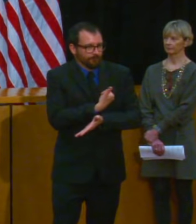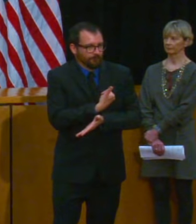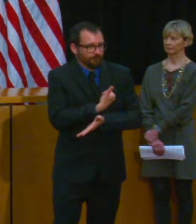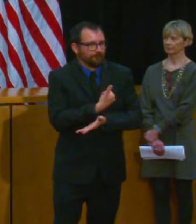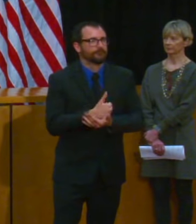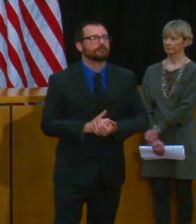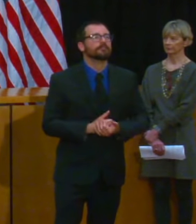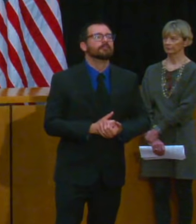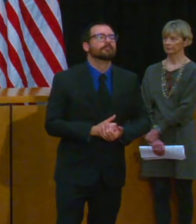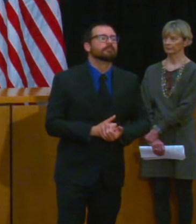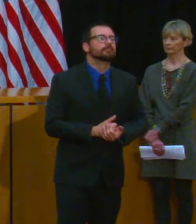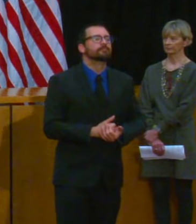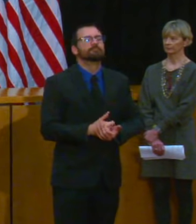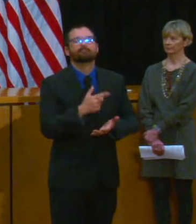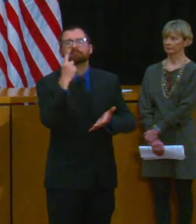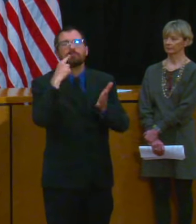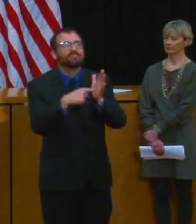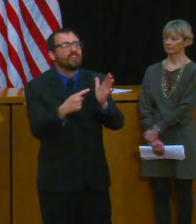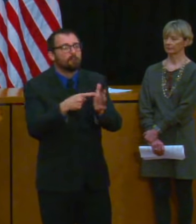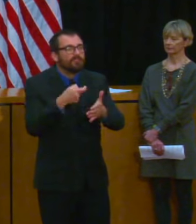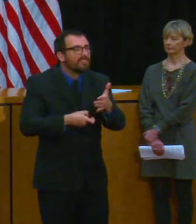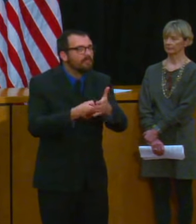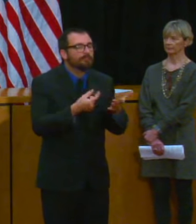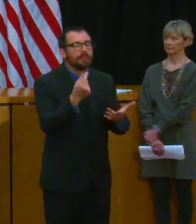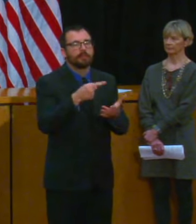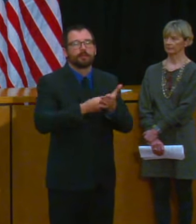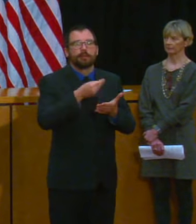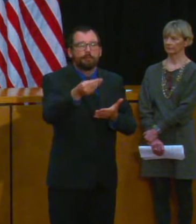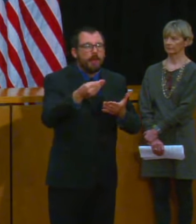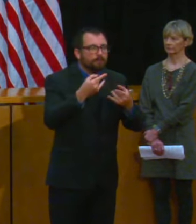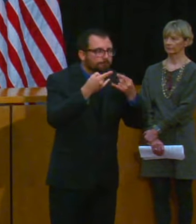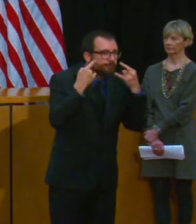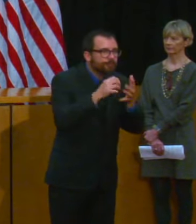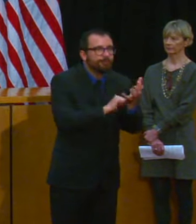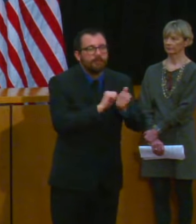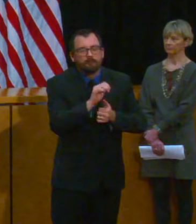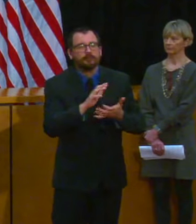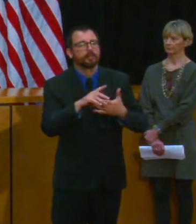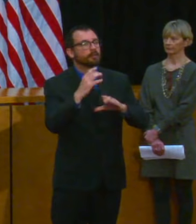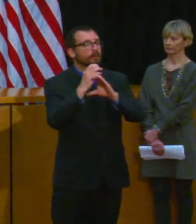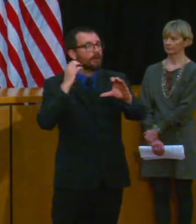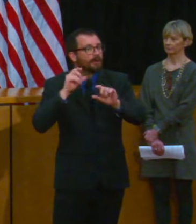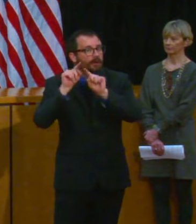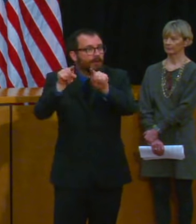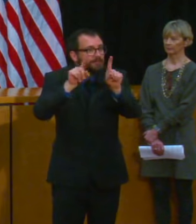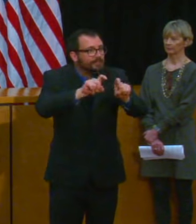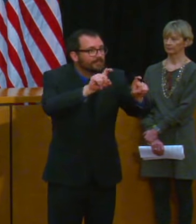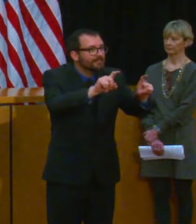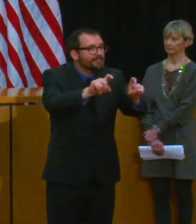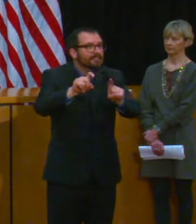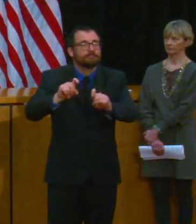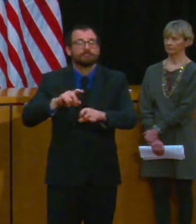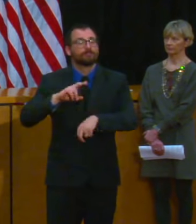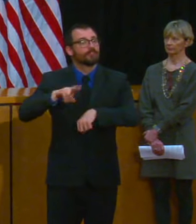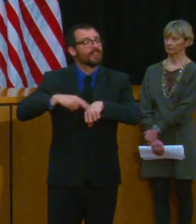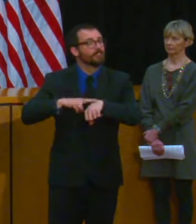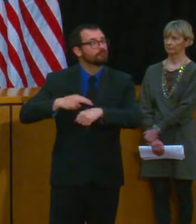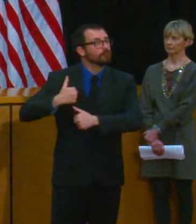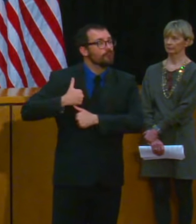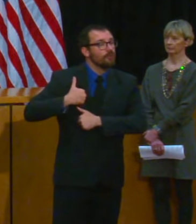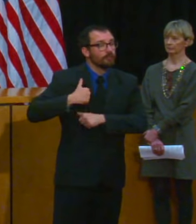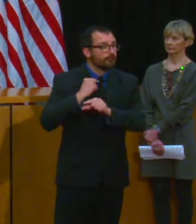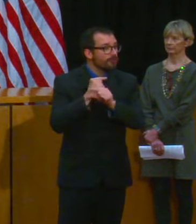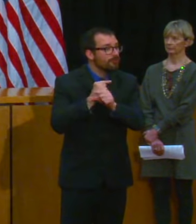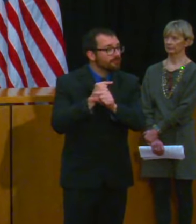and the deployment of the National Guard on its mobile testing program we obviously appreciate the support and the guidance we've gotten